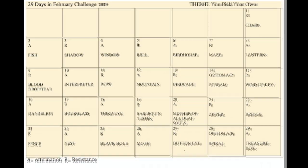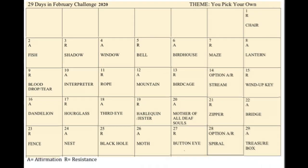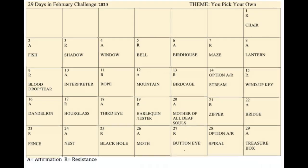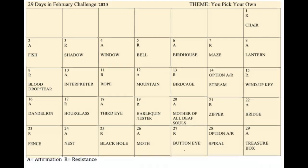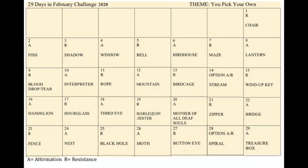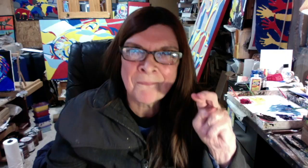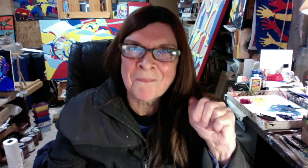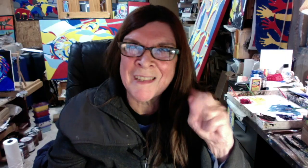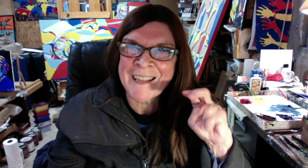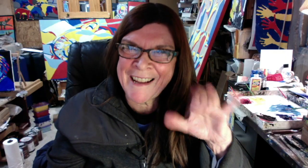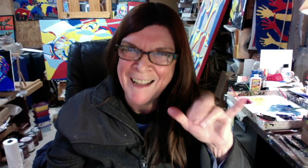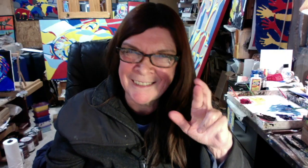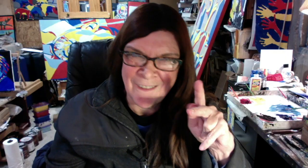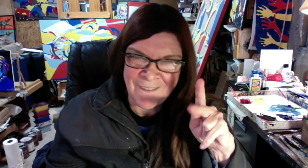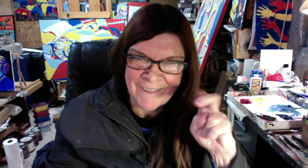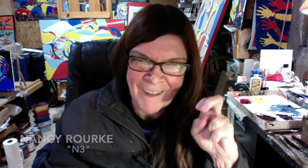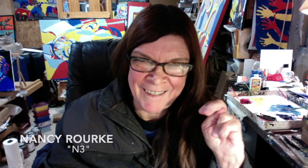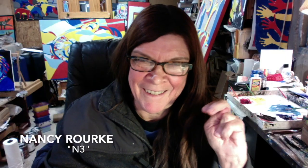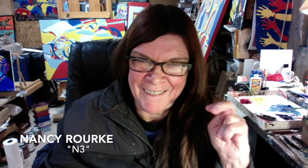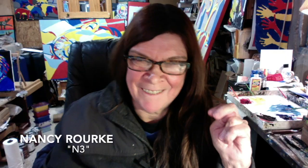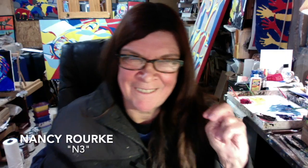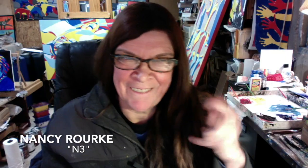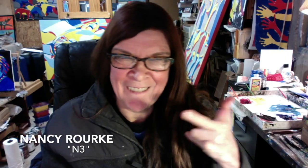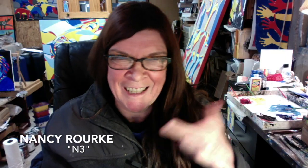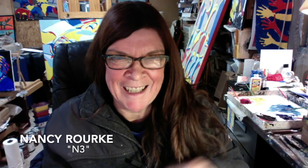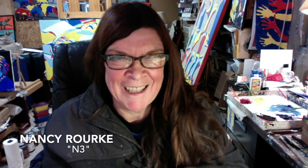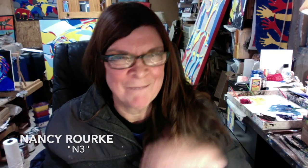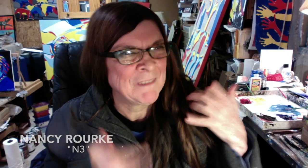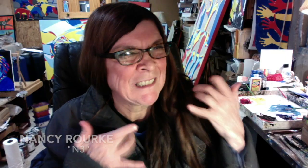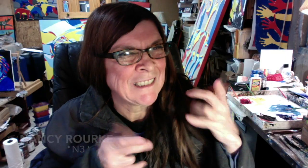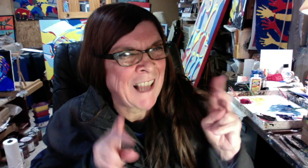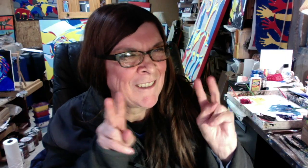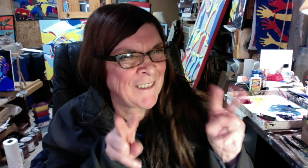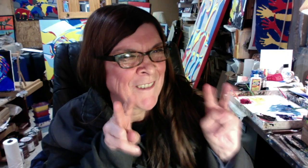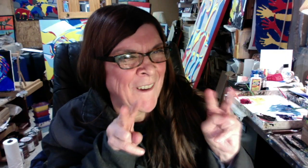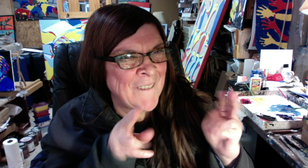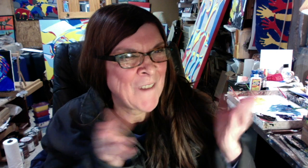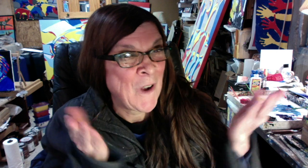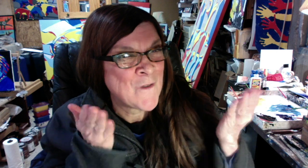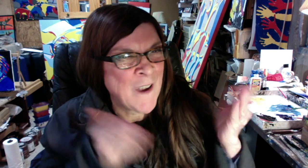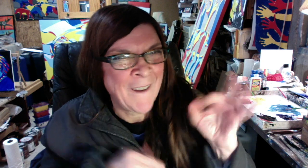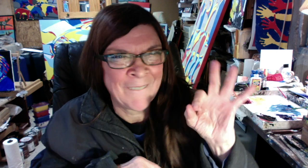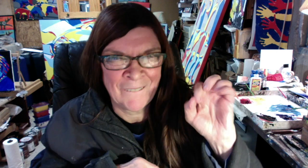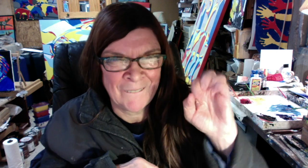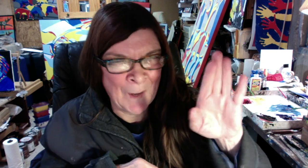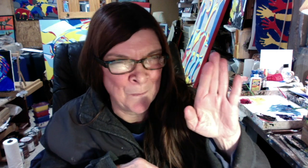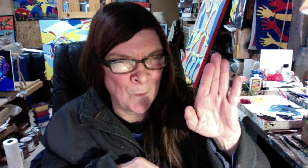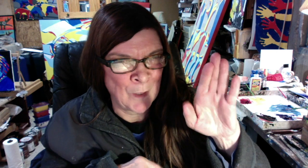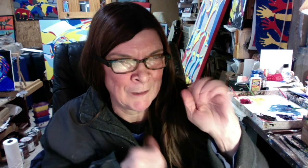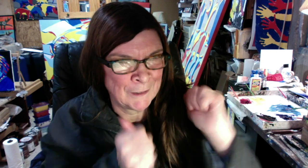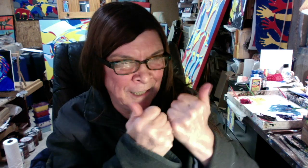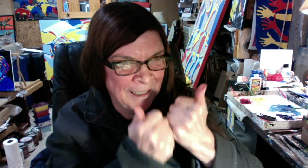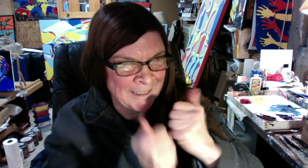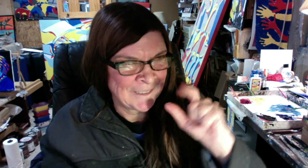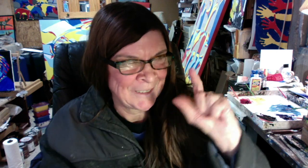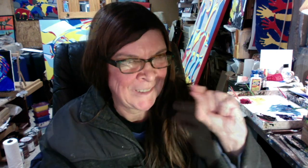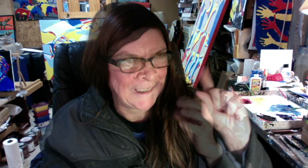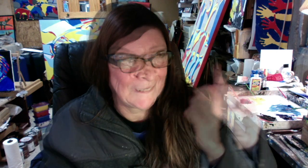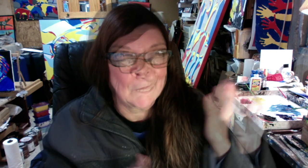I'm going put some white chocolate chip morsels in both